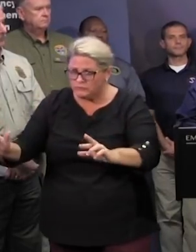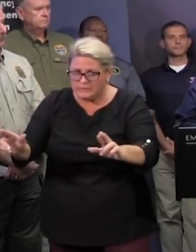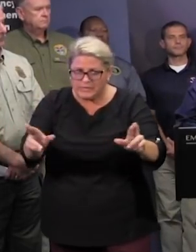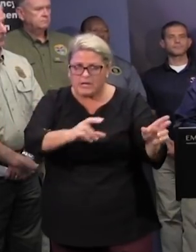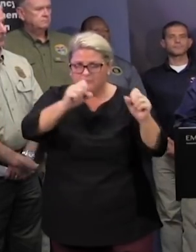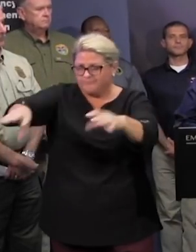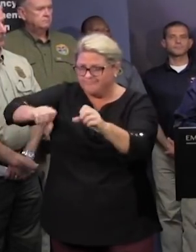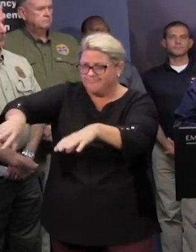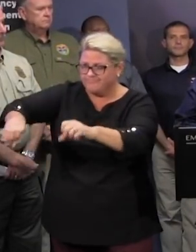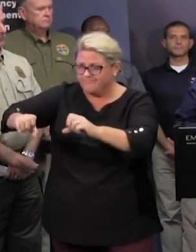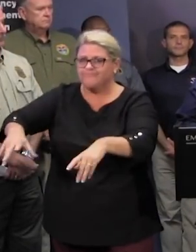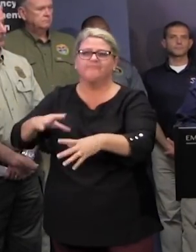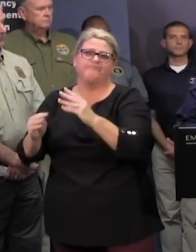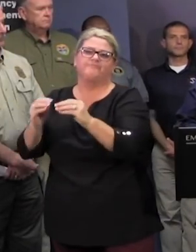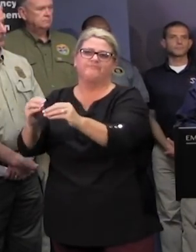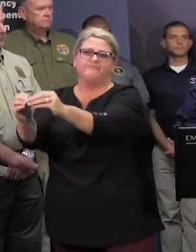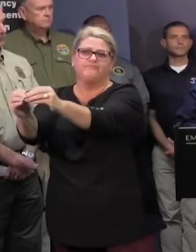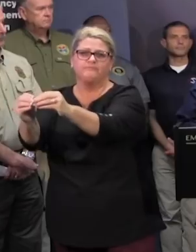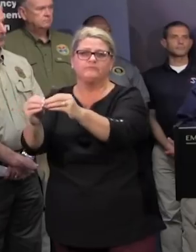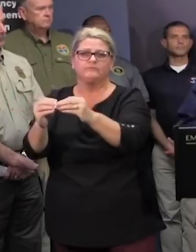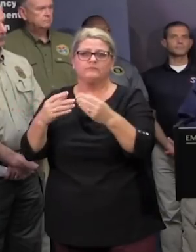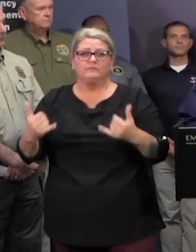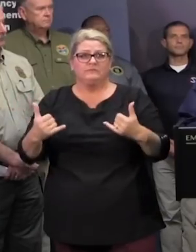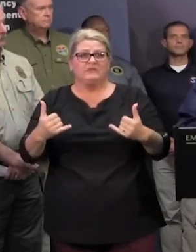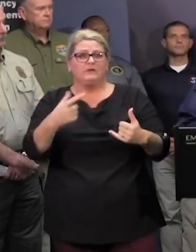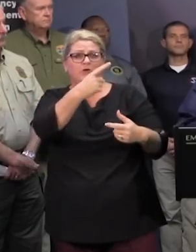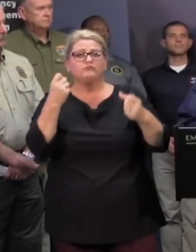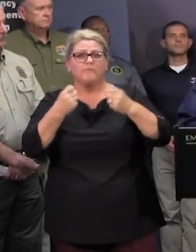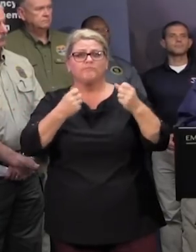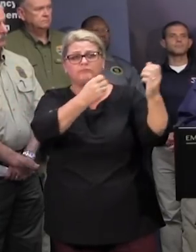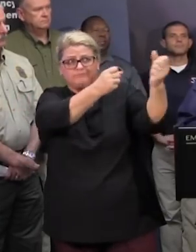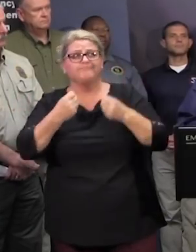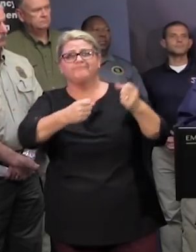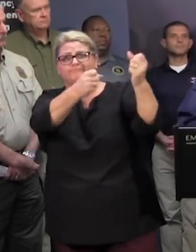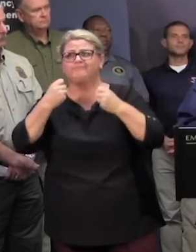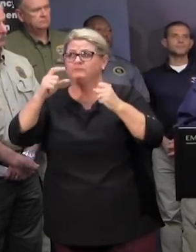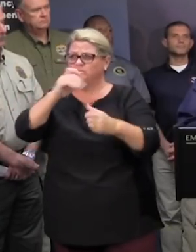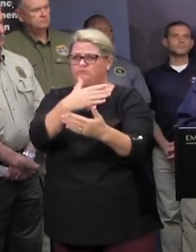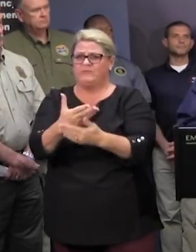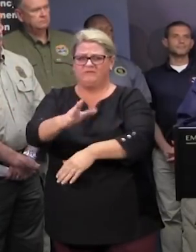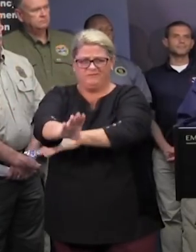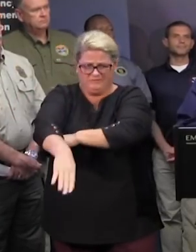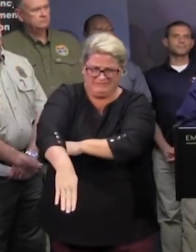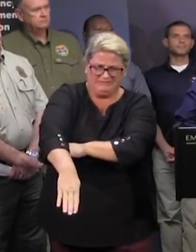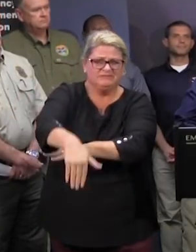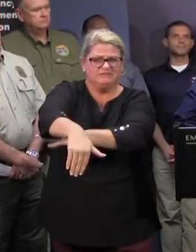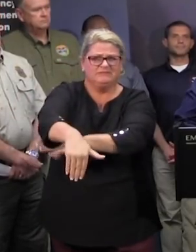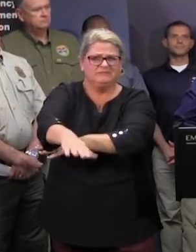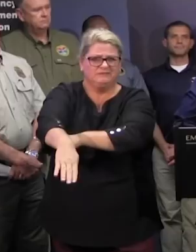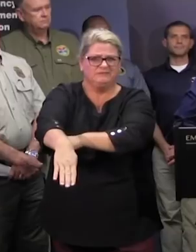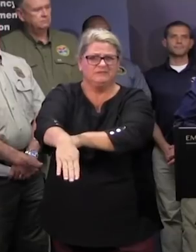materials are currently moving we expect to have our first deliveries on site this afternoon late late this afternoon